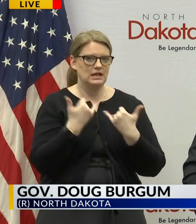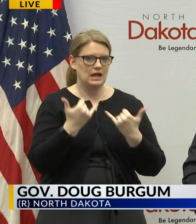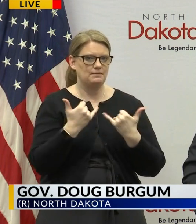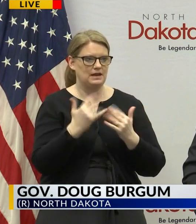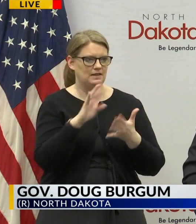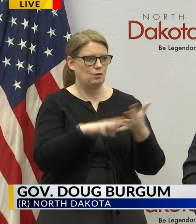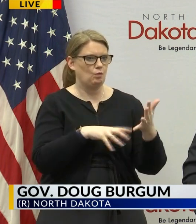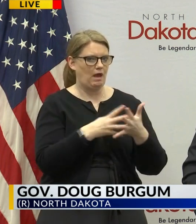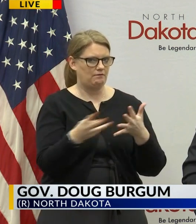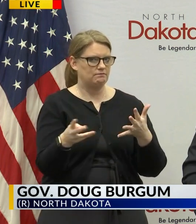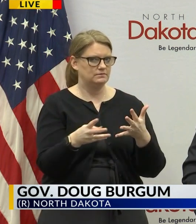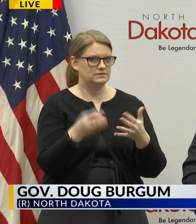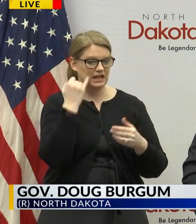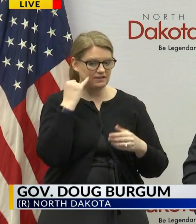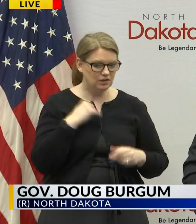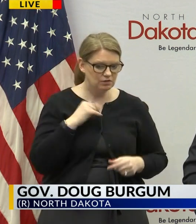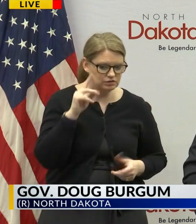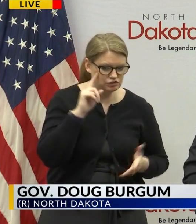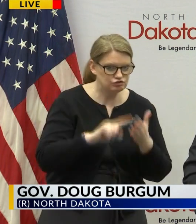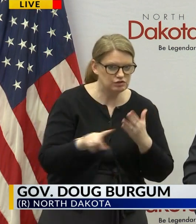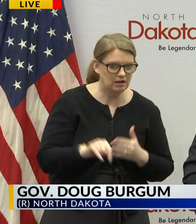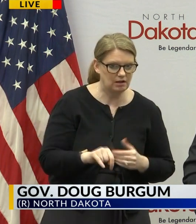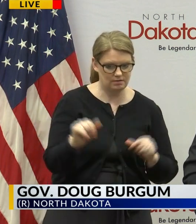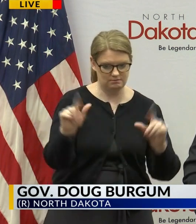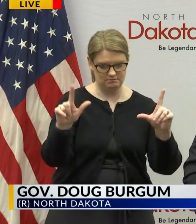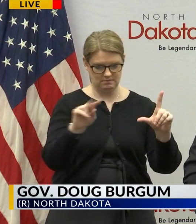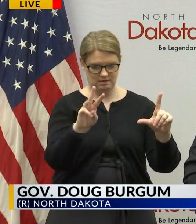the graph so that anybody that looks at it will have that answer